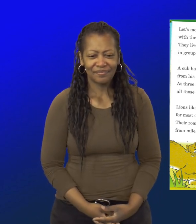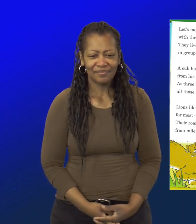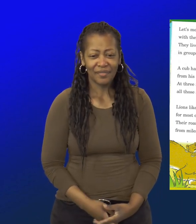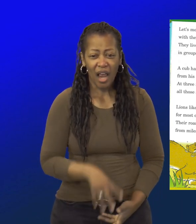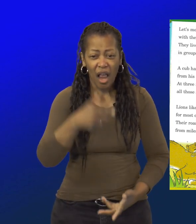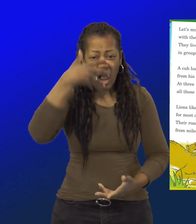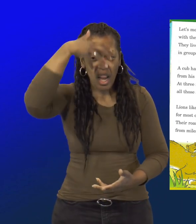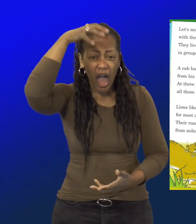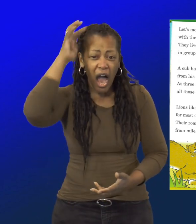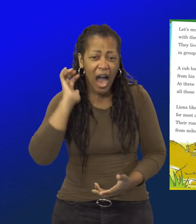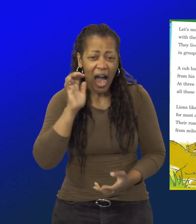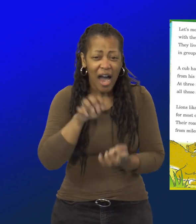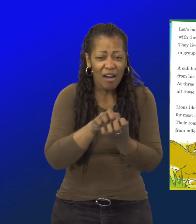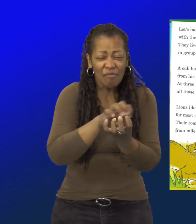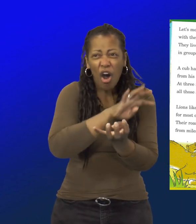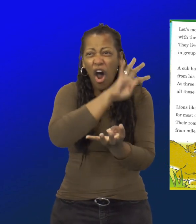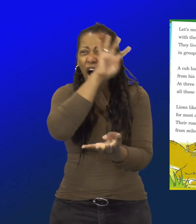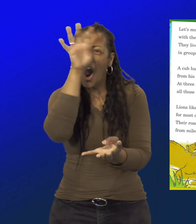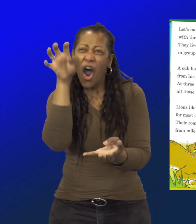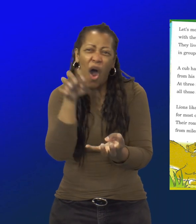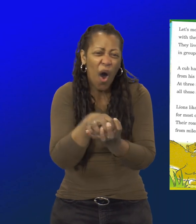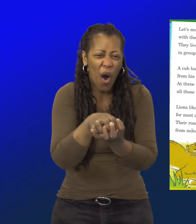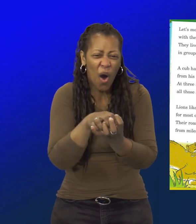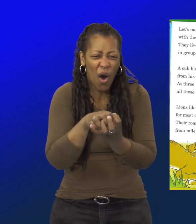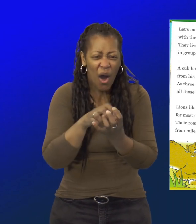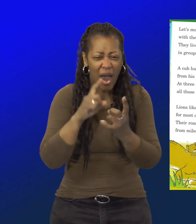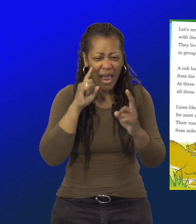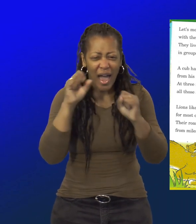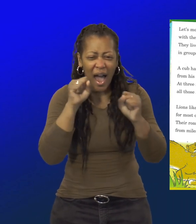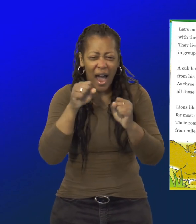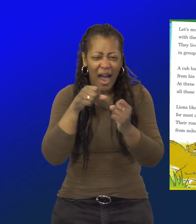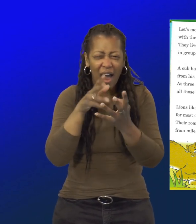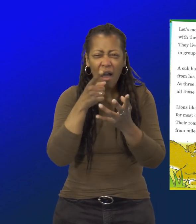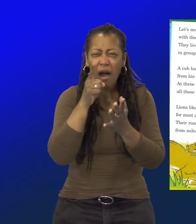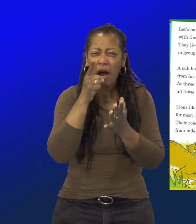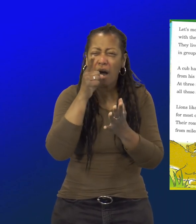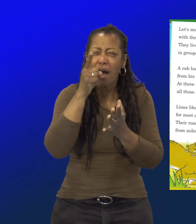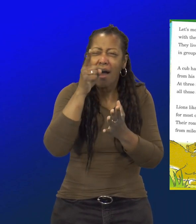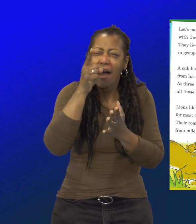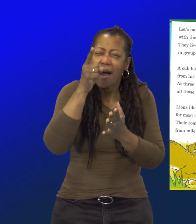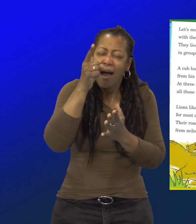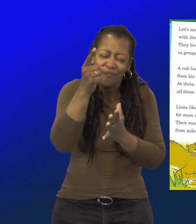The roars rattle windows from miles away.